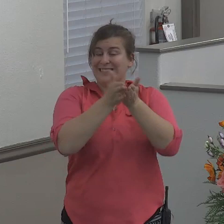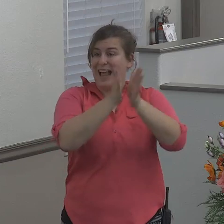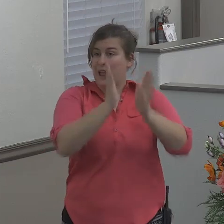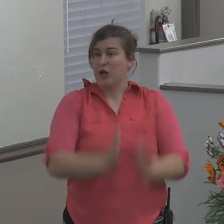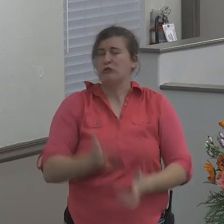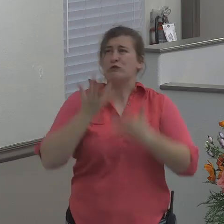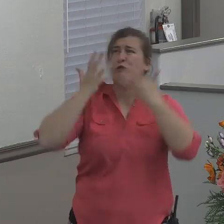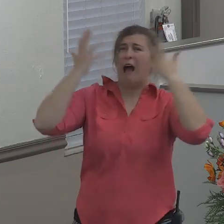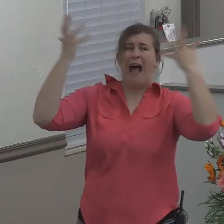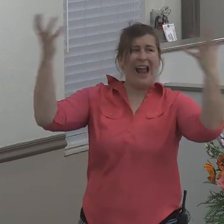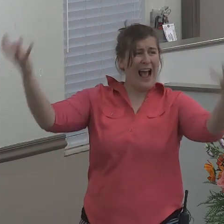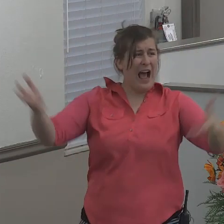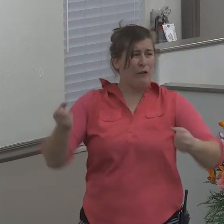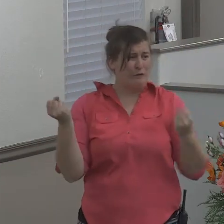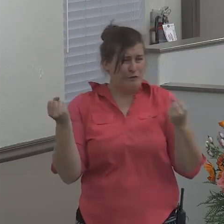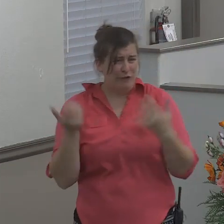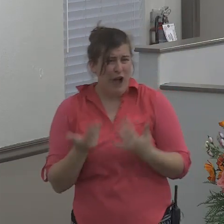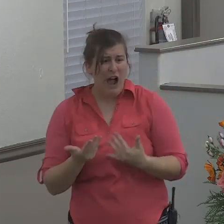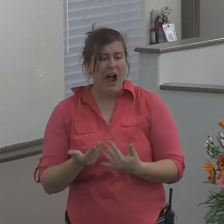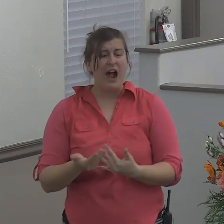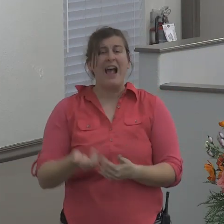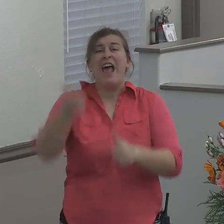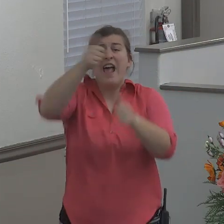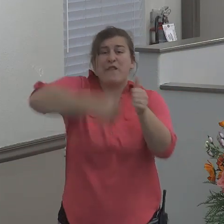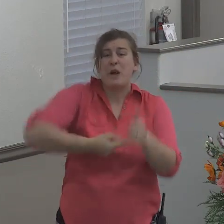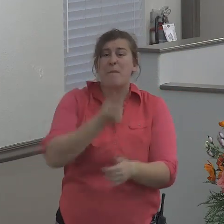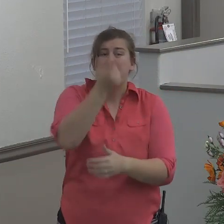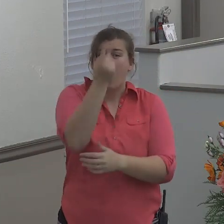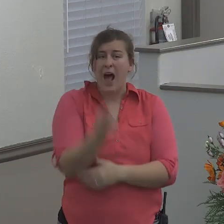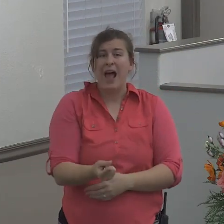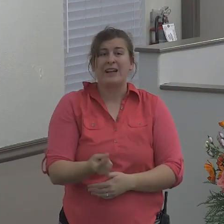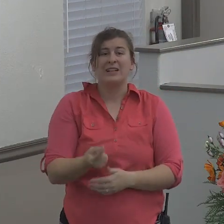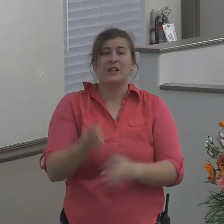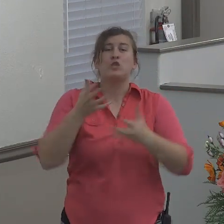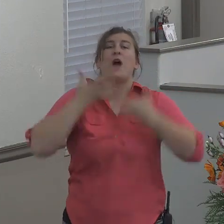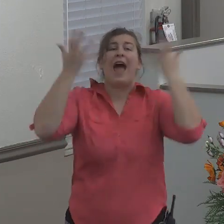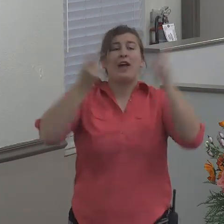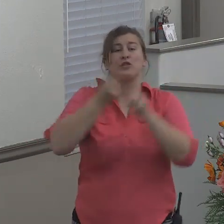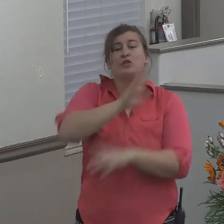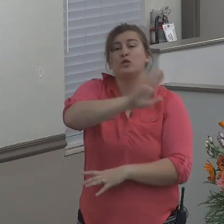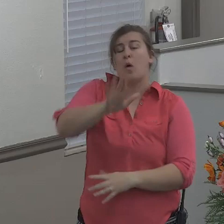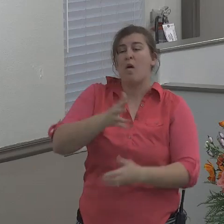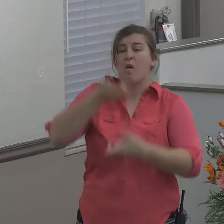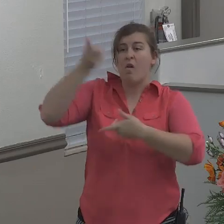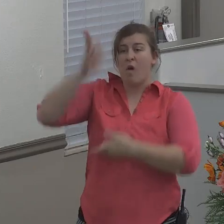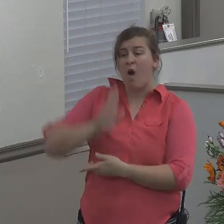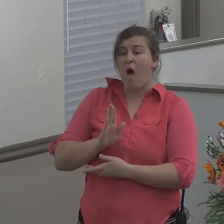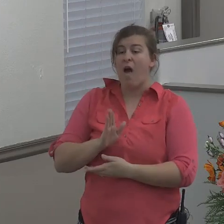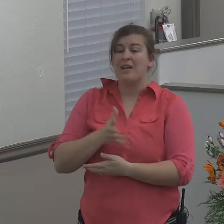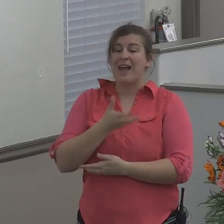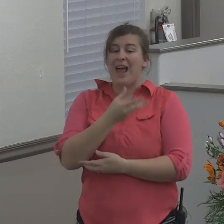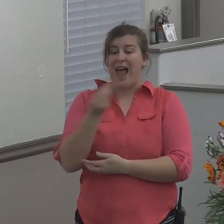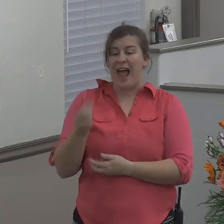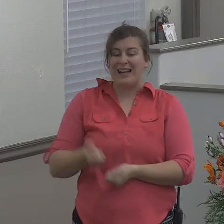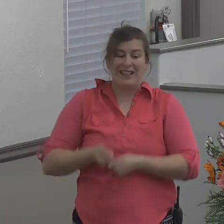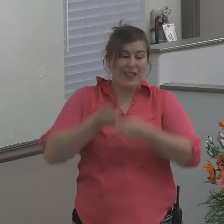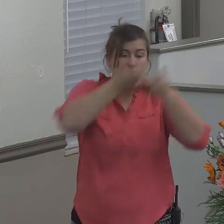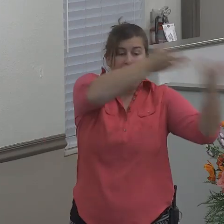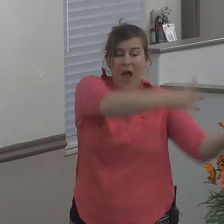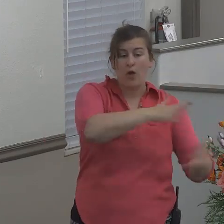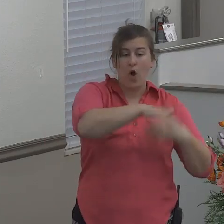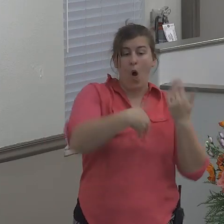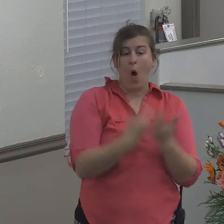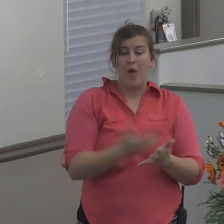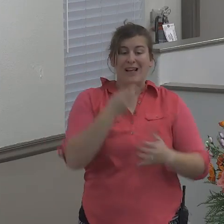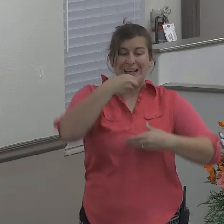cried, Every man unto his God, and cast forth the wares that were in the ship into the sea, to lighten it of them.